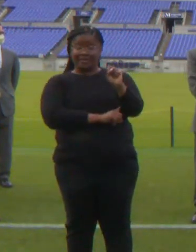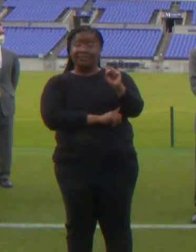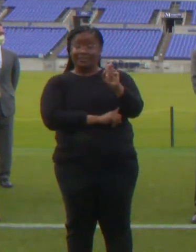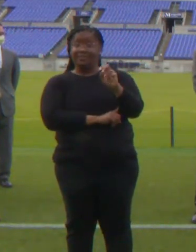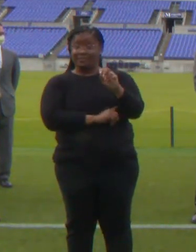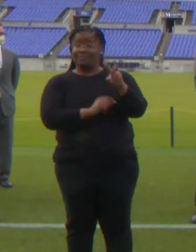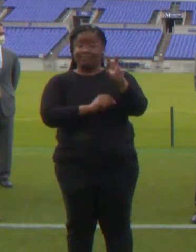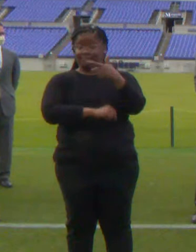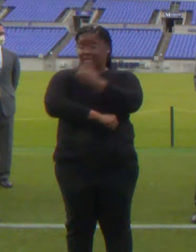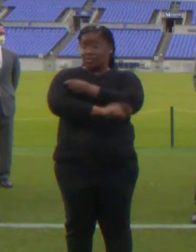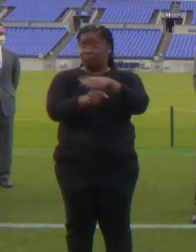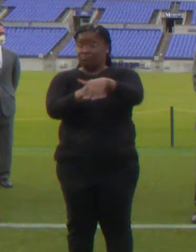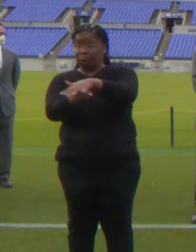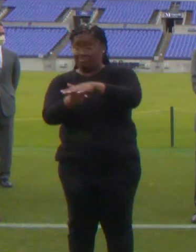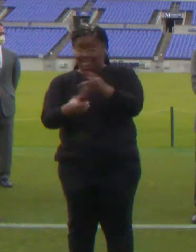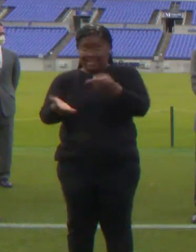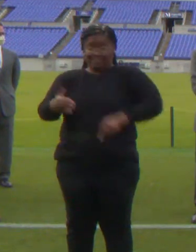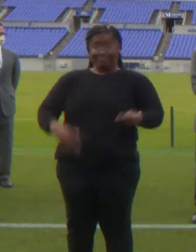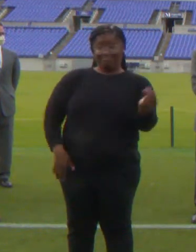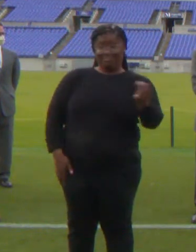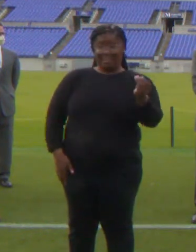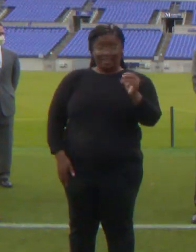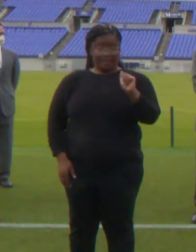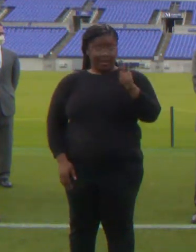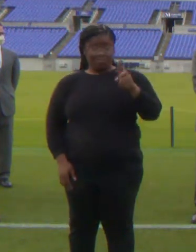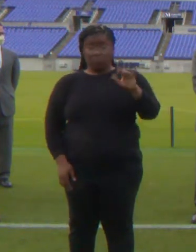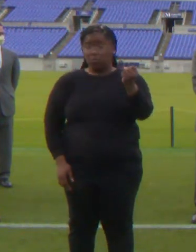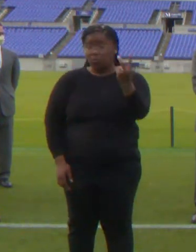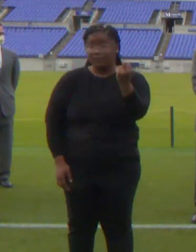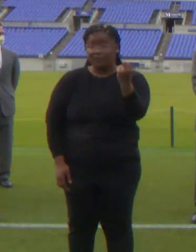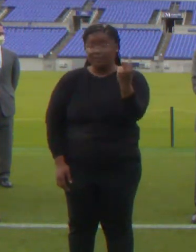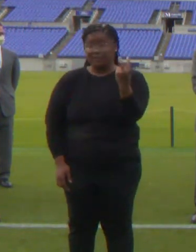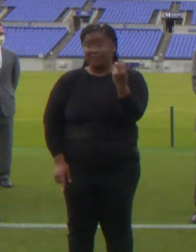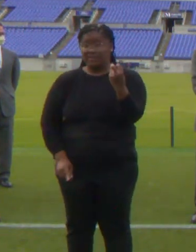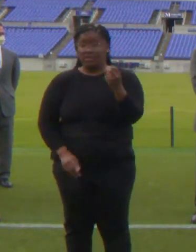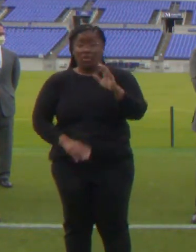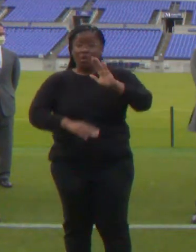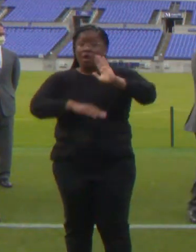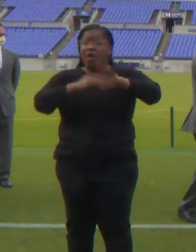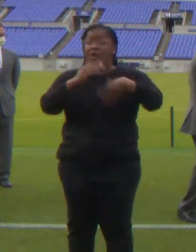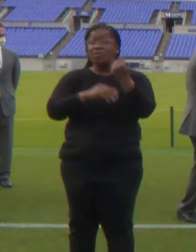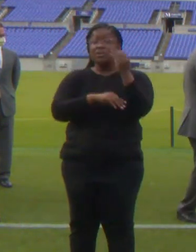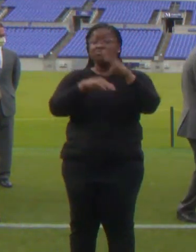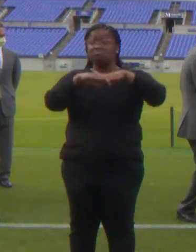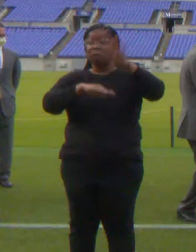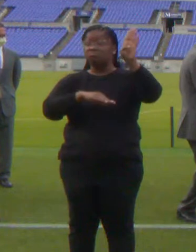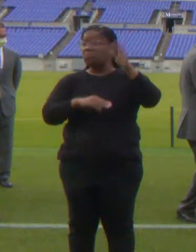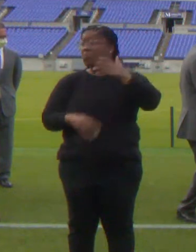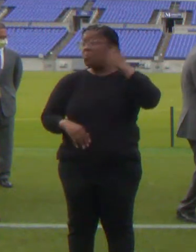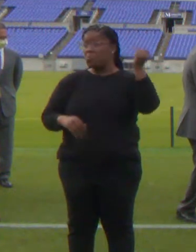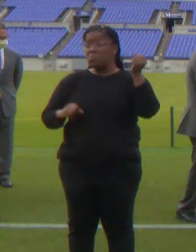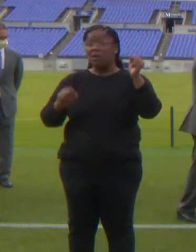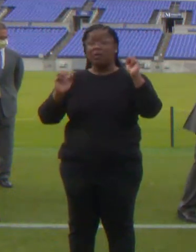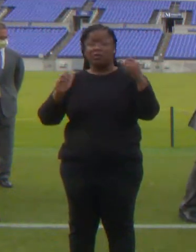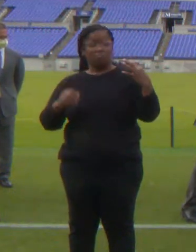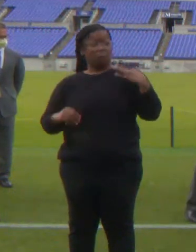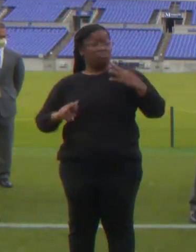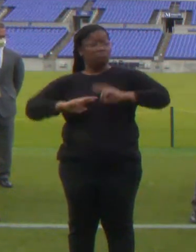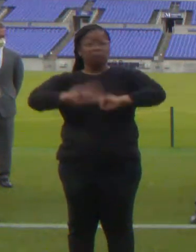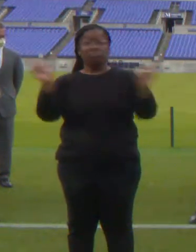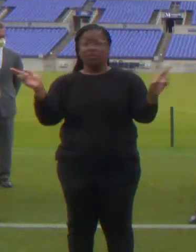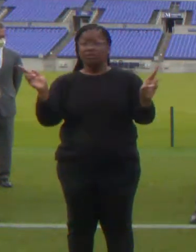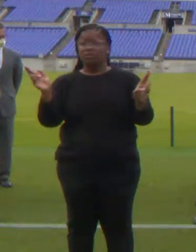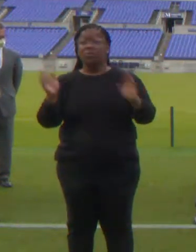April 12th, all Marylanders 16 and older will be eligible for vaccination through all providers across the state.